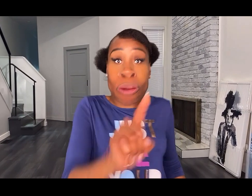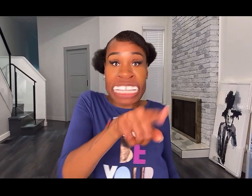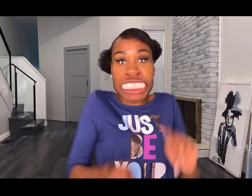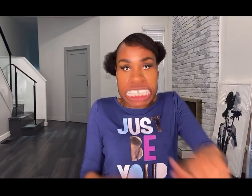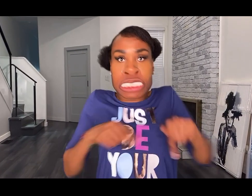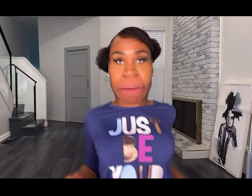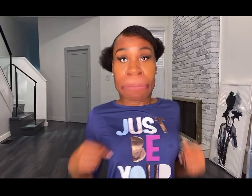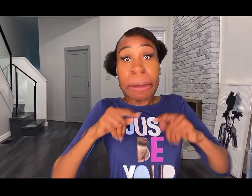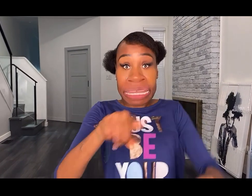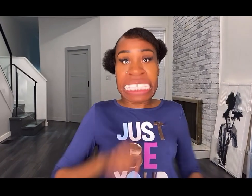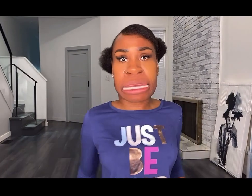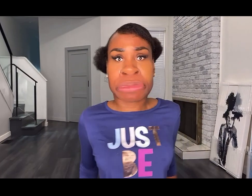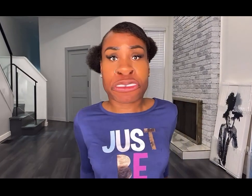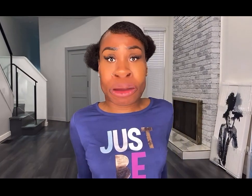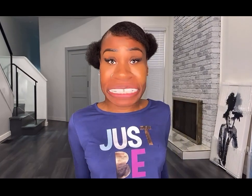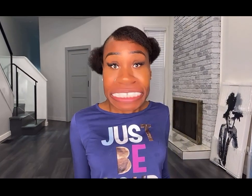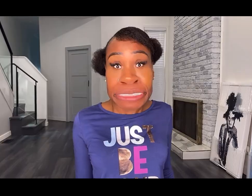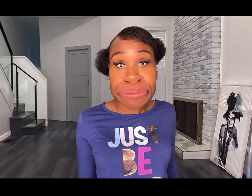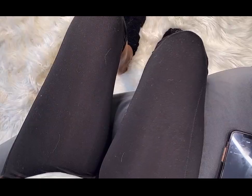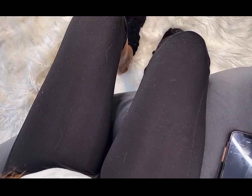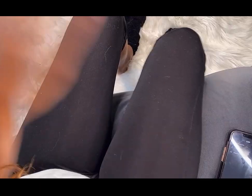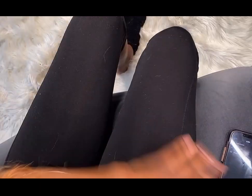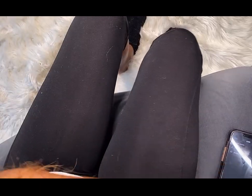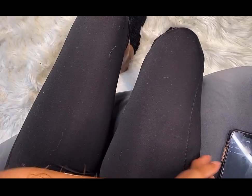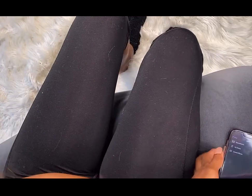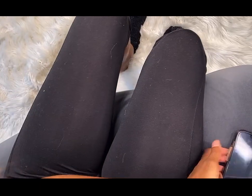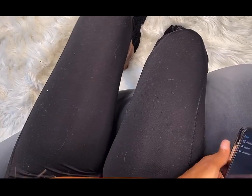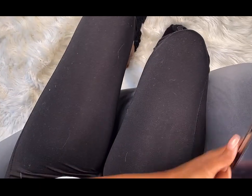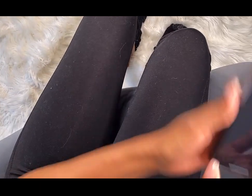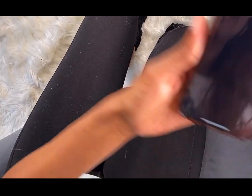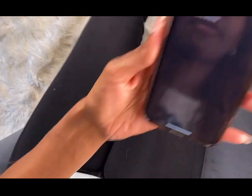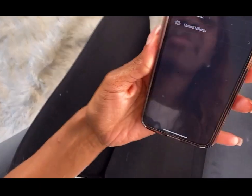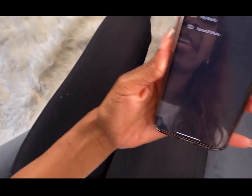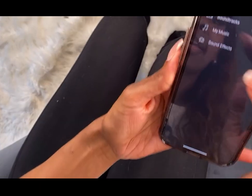Watch this, mama. Play something for me. Okay. Let me find something.